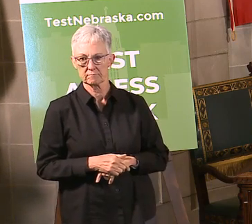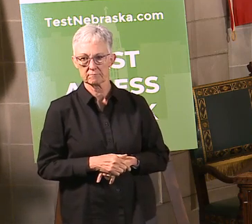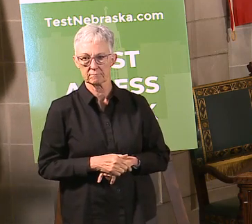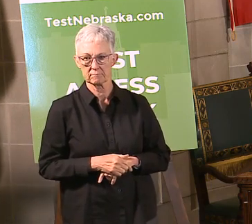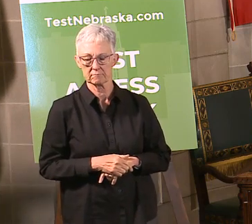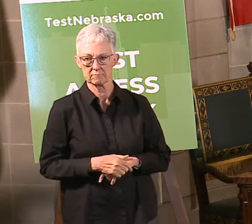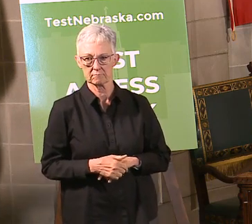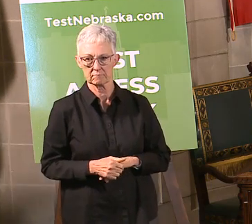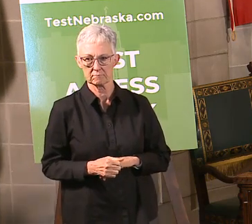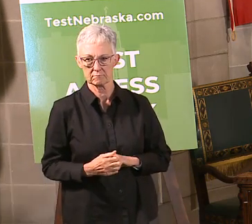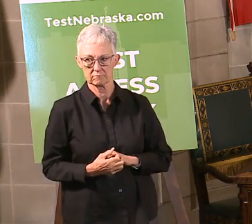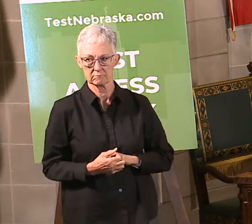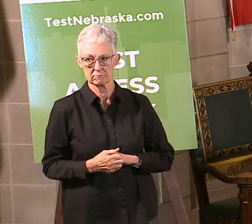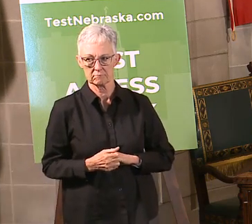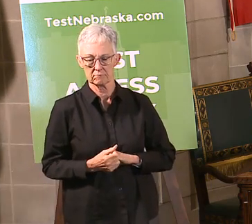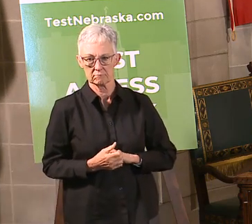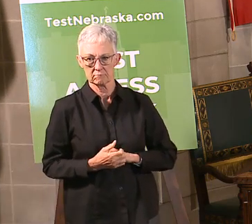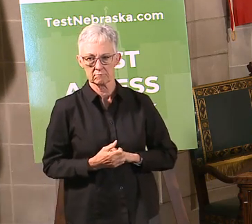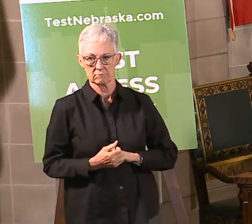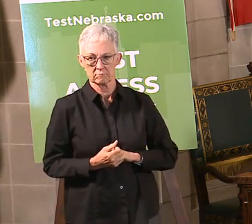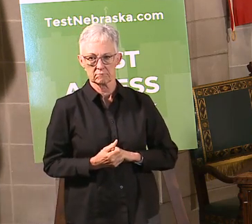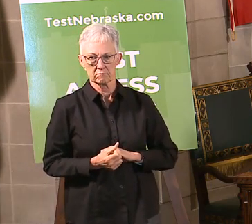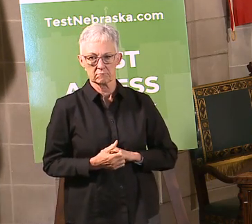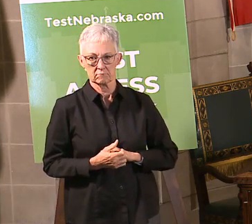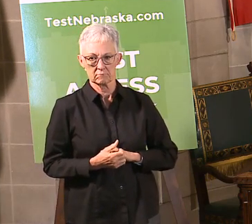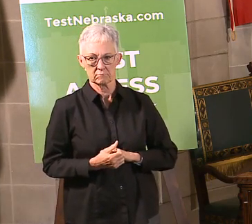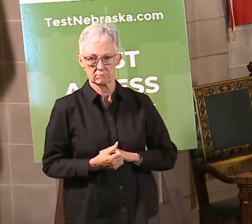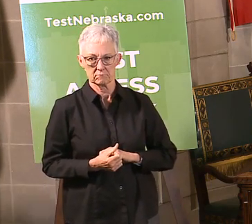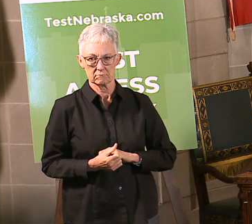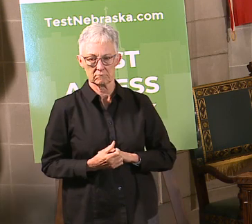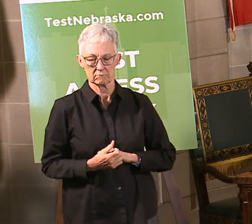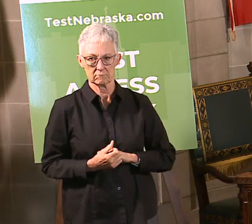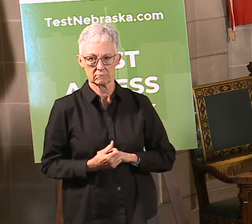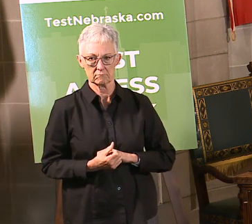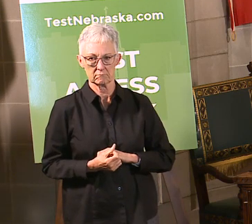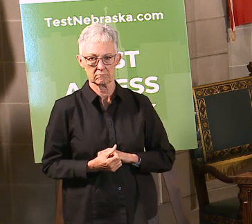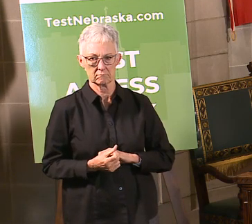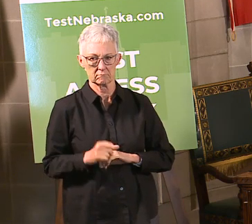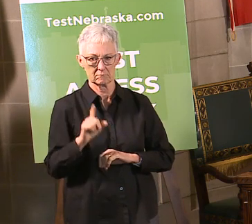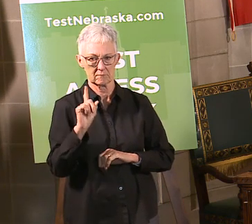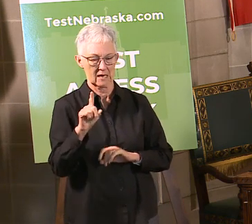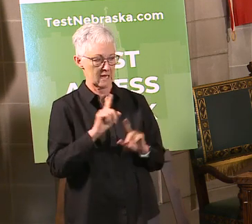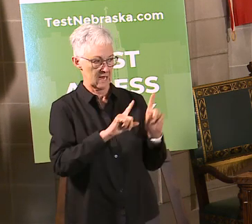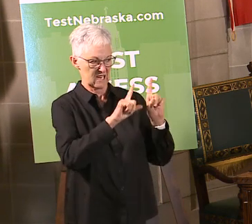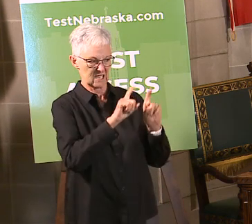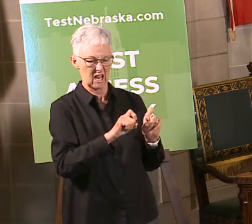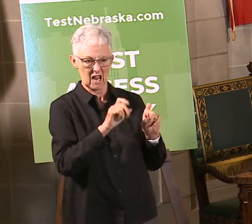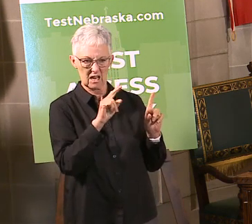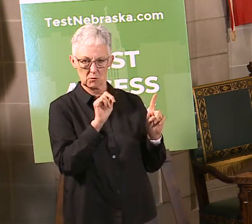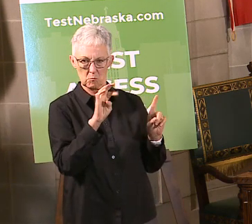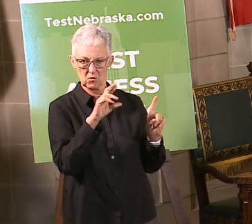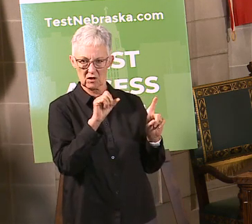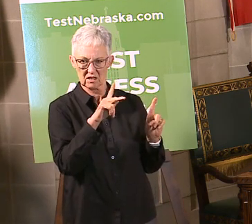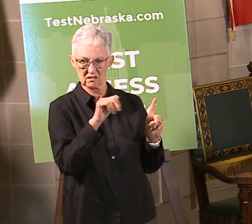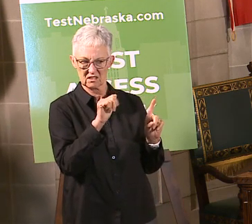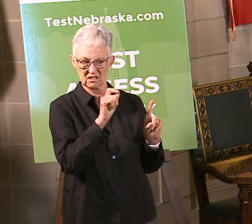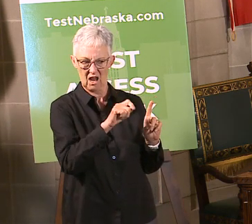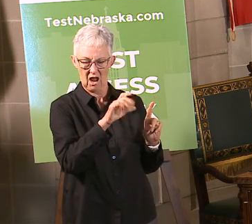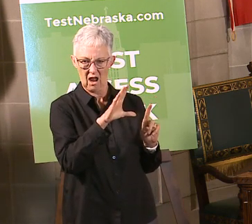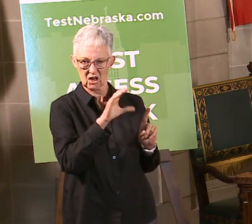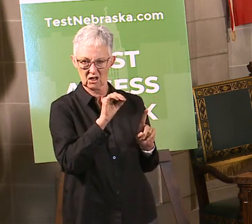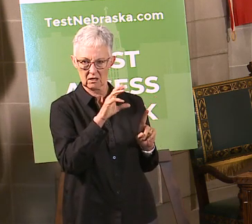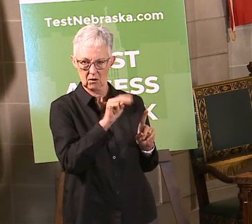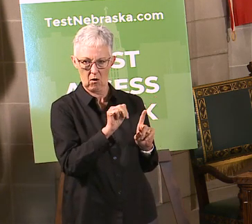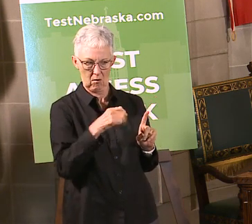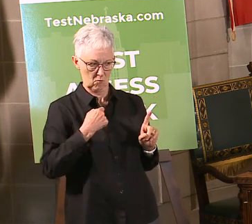Nebraska kind of, the number of people that signed up kind of started off quick, and it seems to have slowed down. You have presented over half a million tests